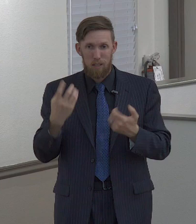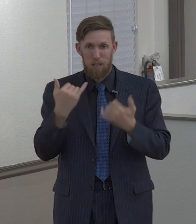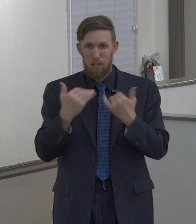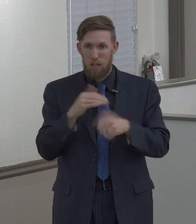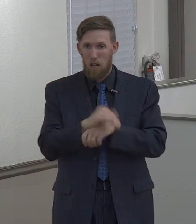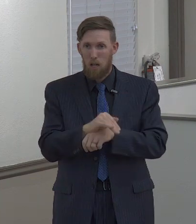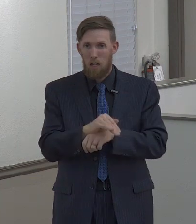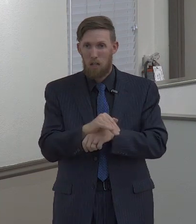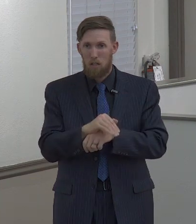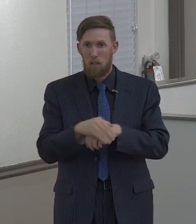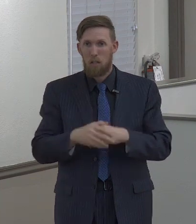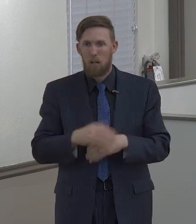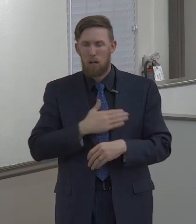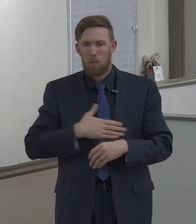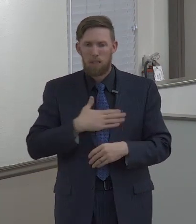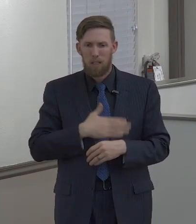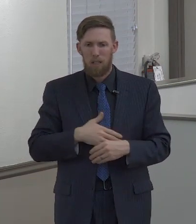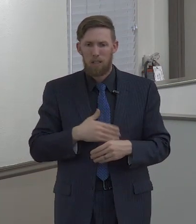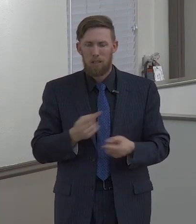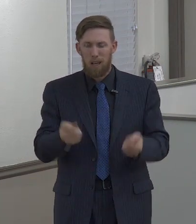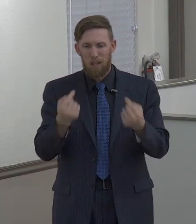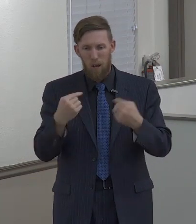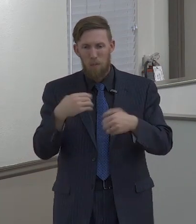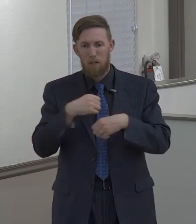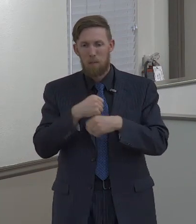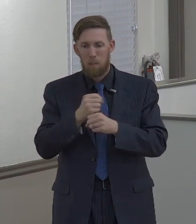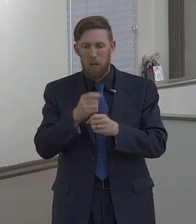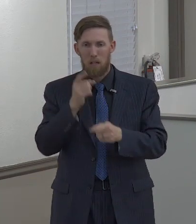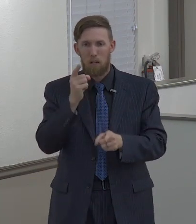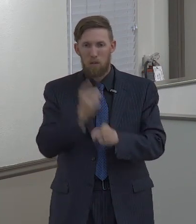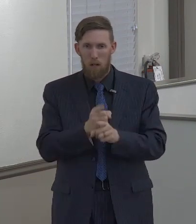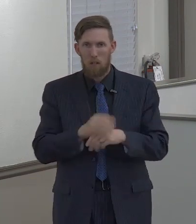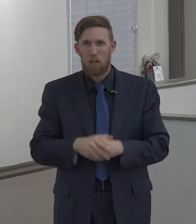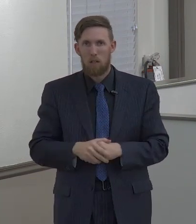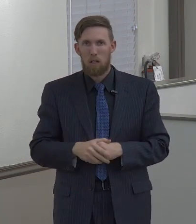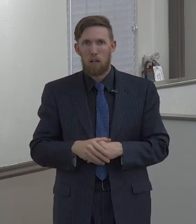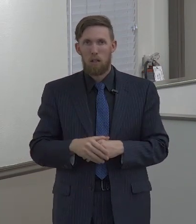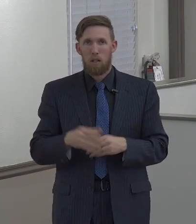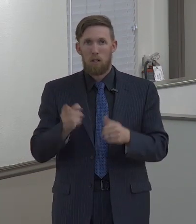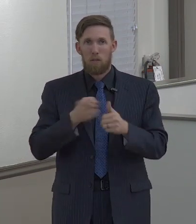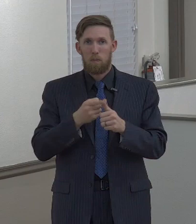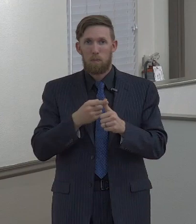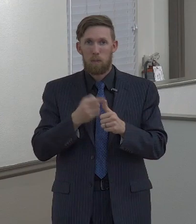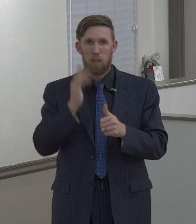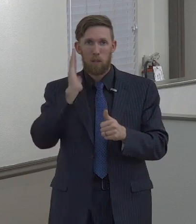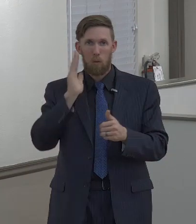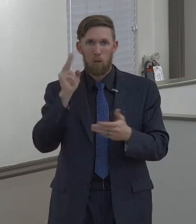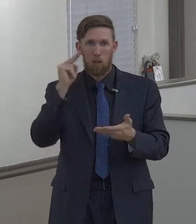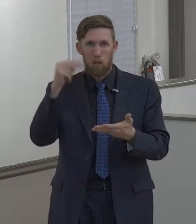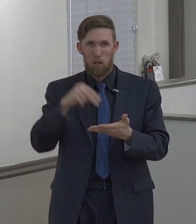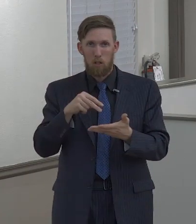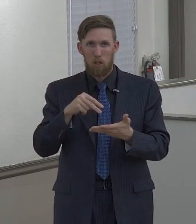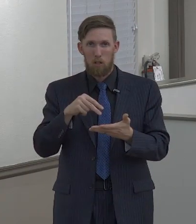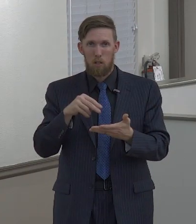you did, and it's going to make the church stronger because of it. So first of all tonight, the first one we're going to look at is fornication.